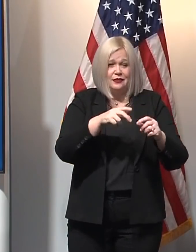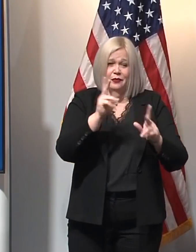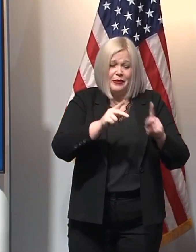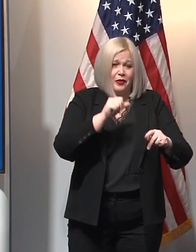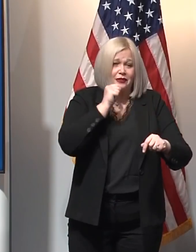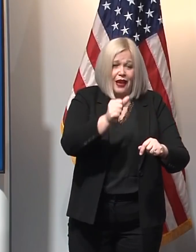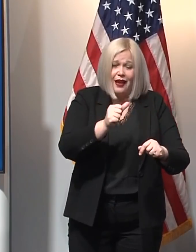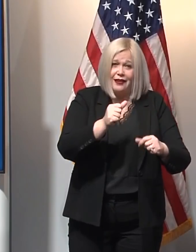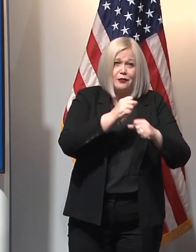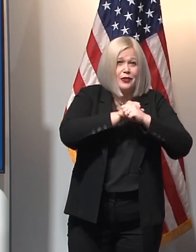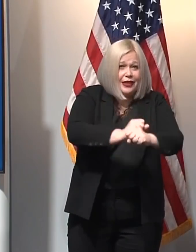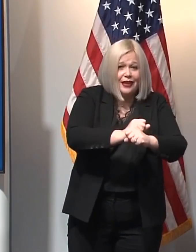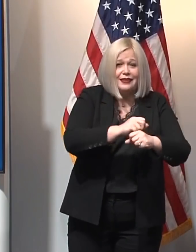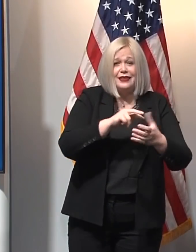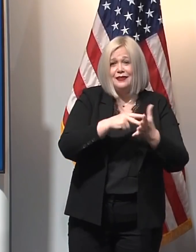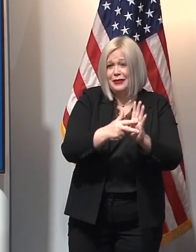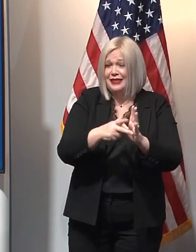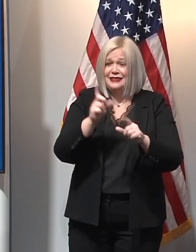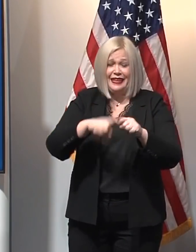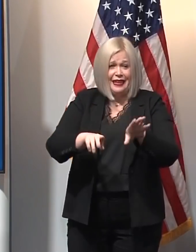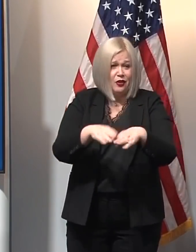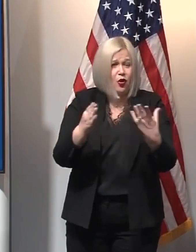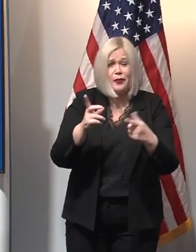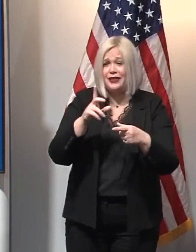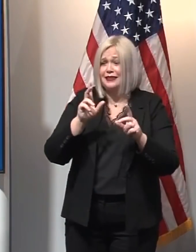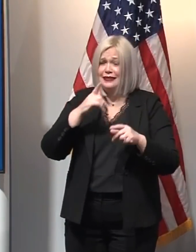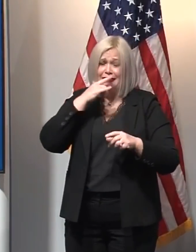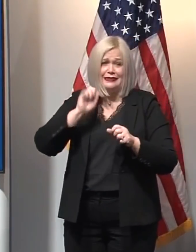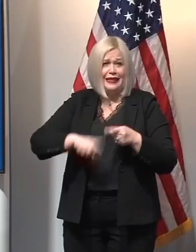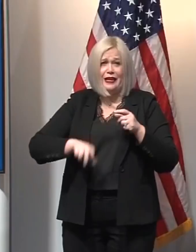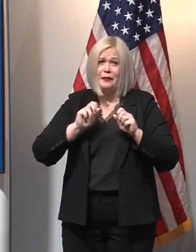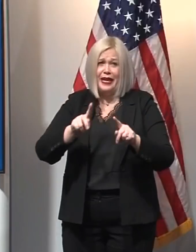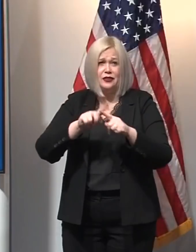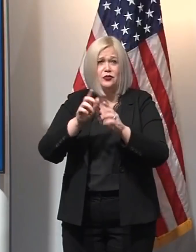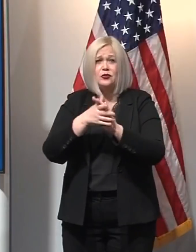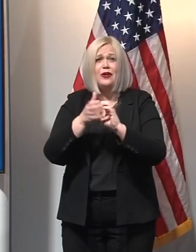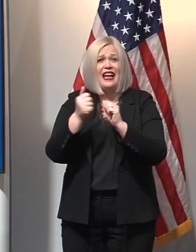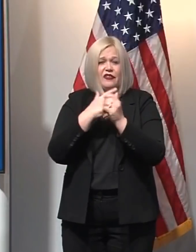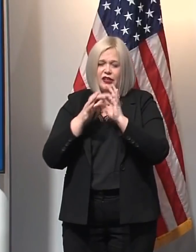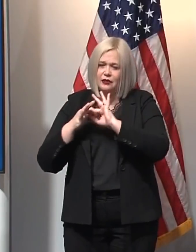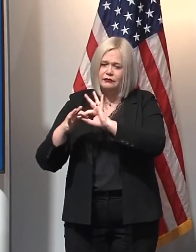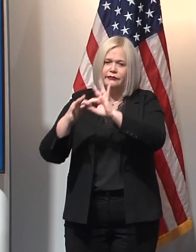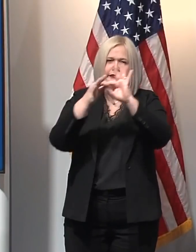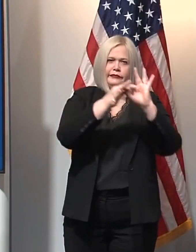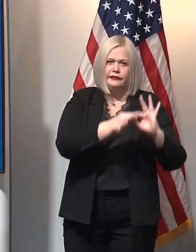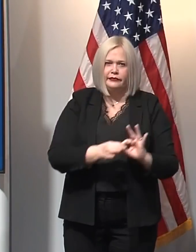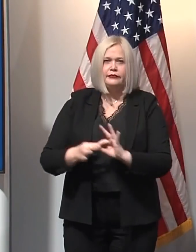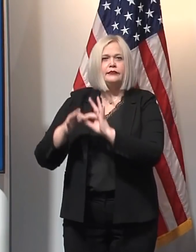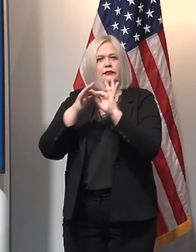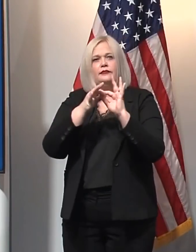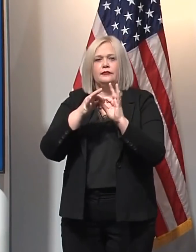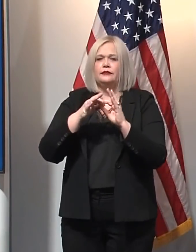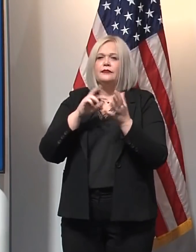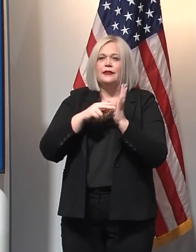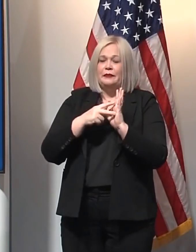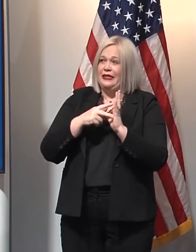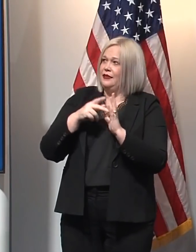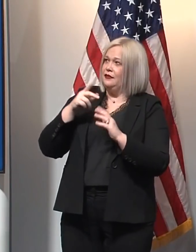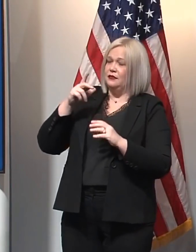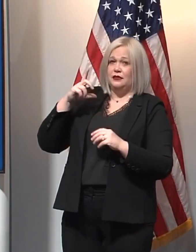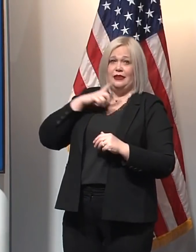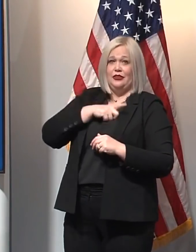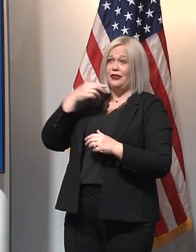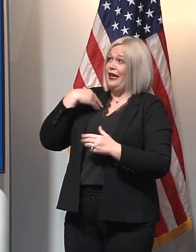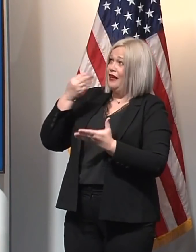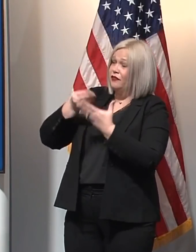pain and difficulty getting our kids back in school. So it's all related. And that's why meeting this out in in tranches